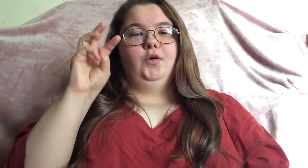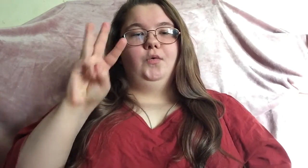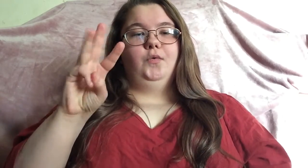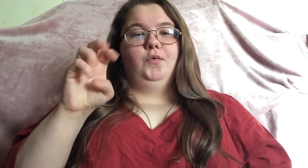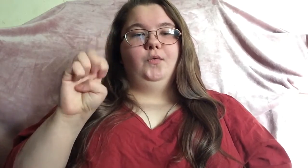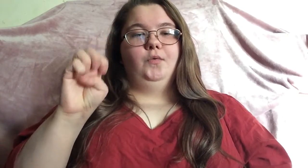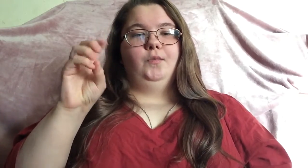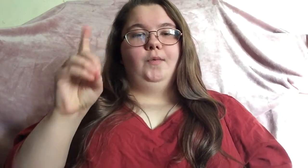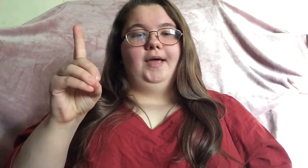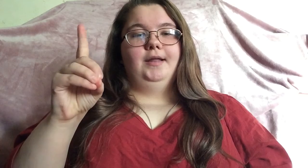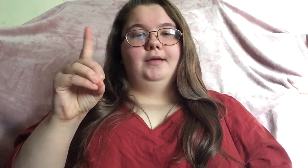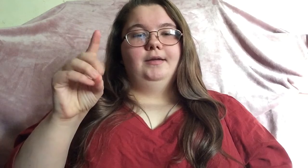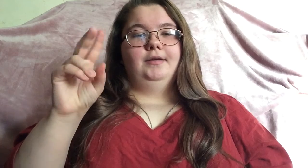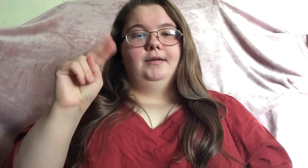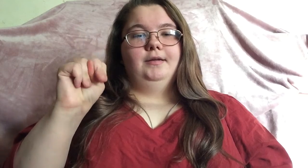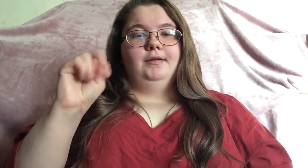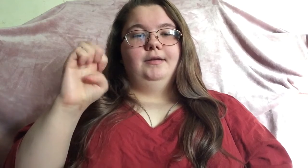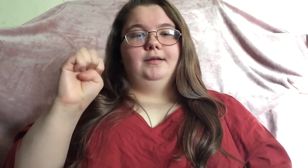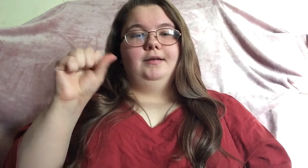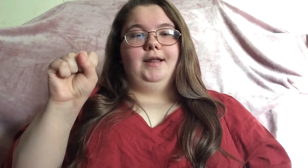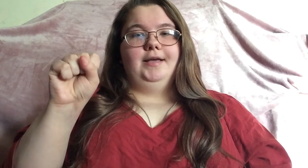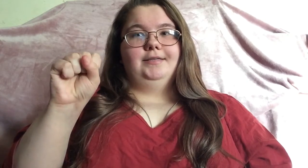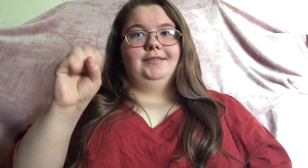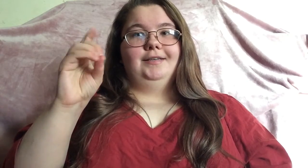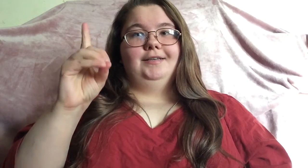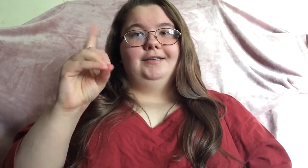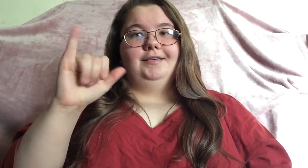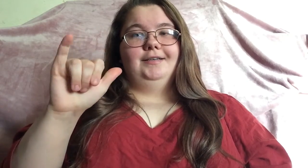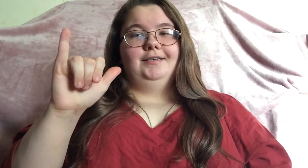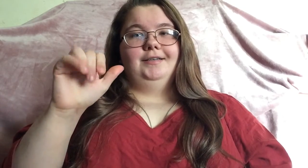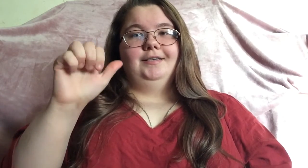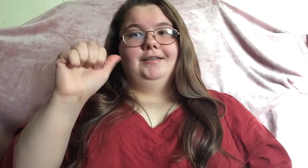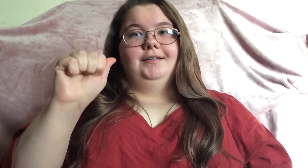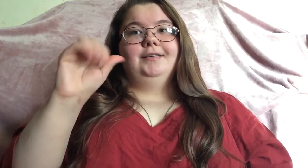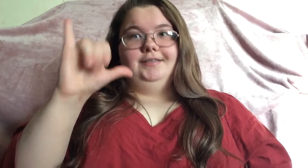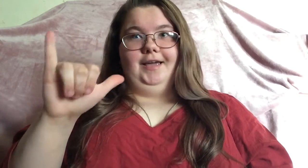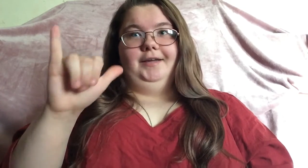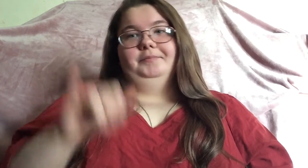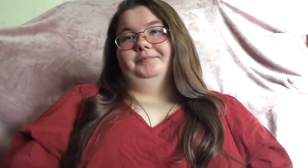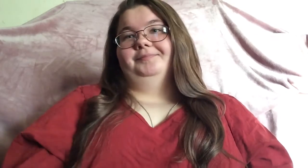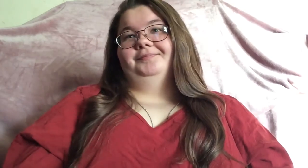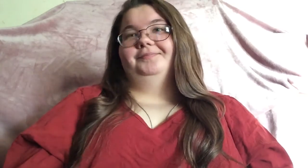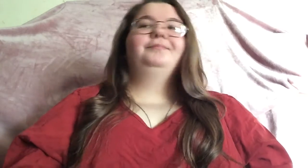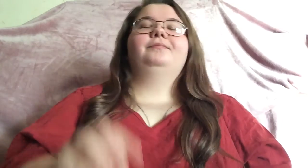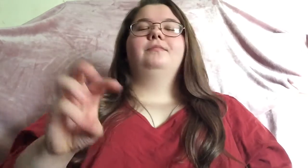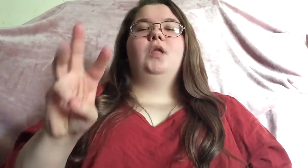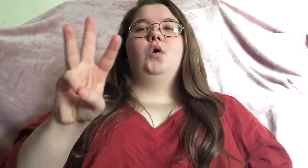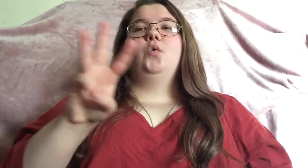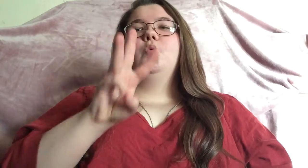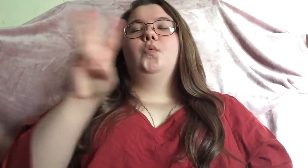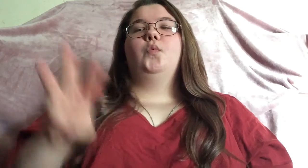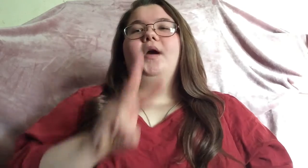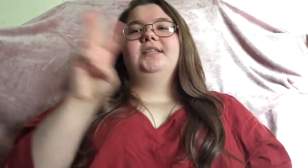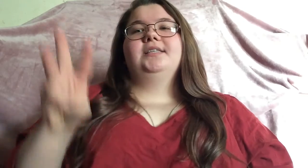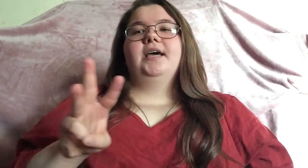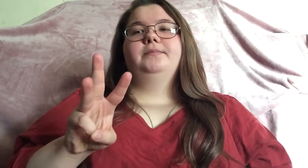wed n s day wednesday